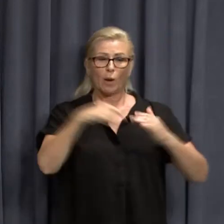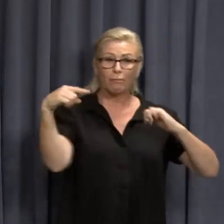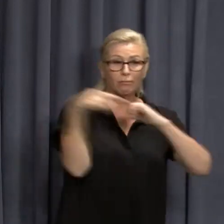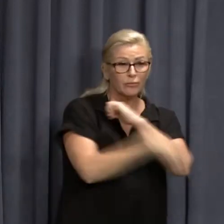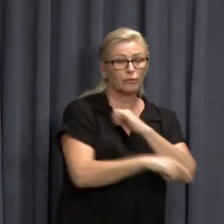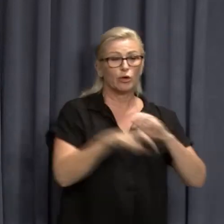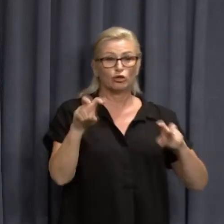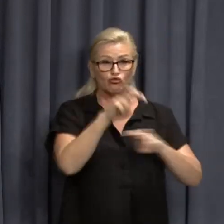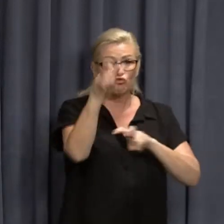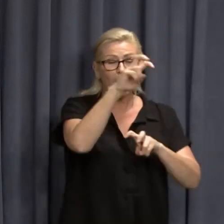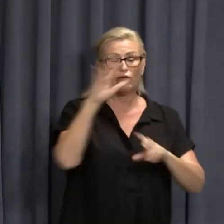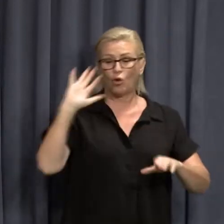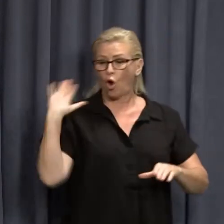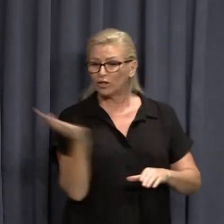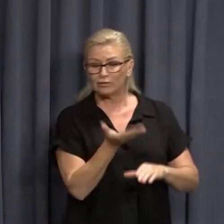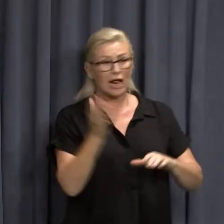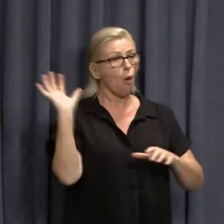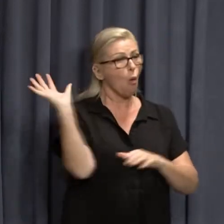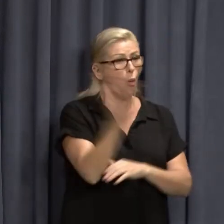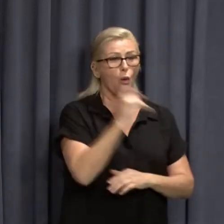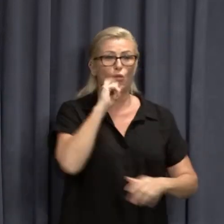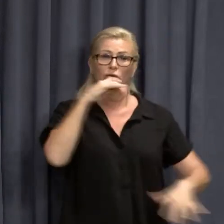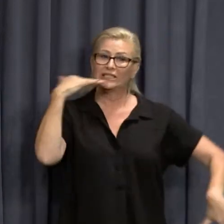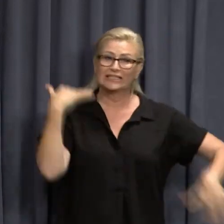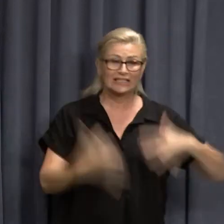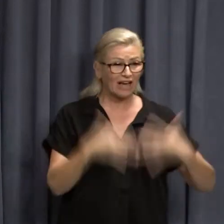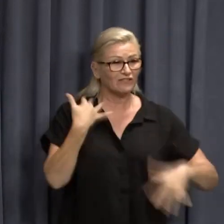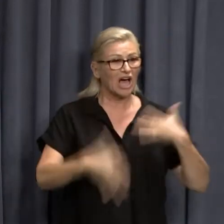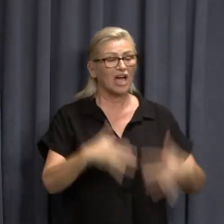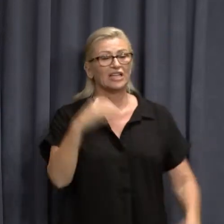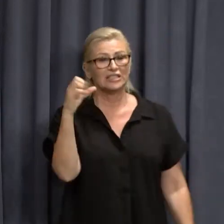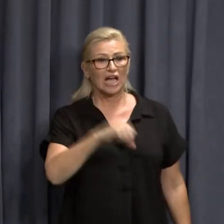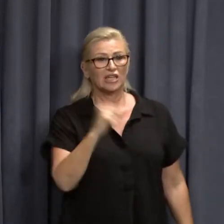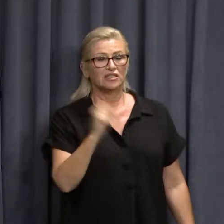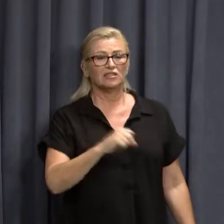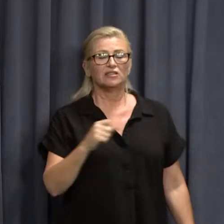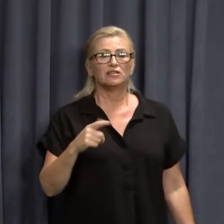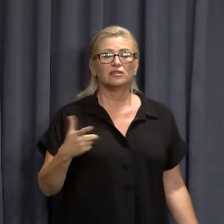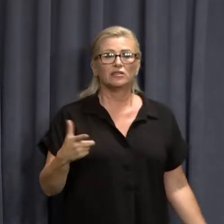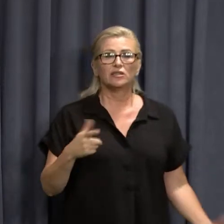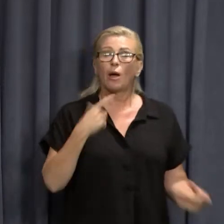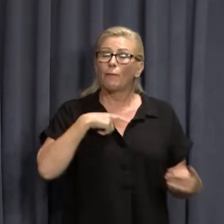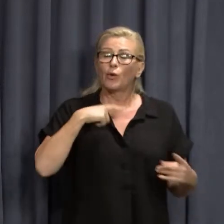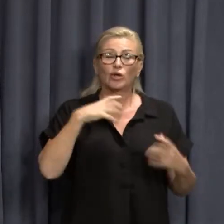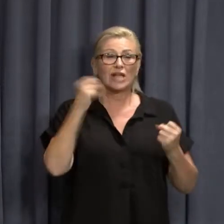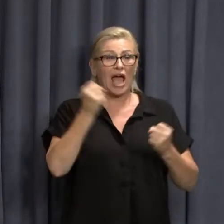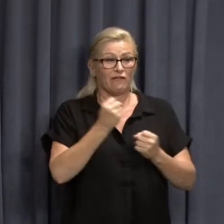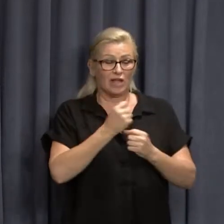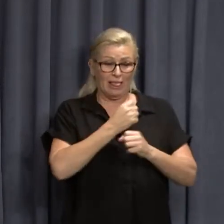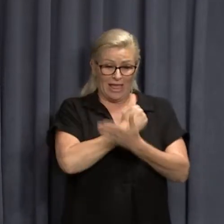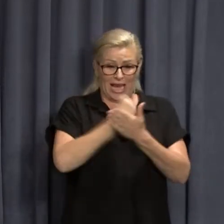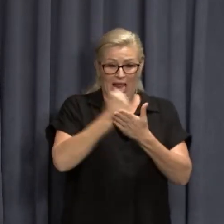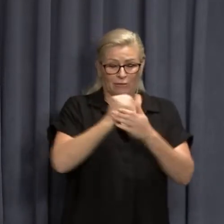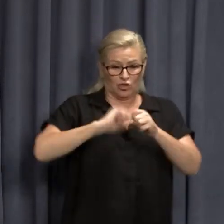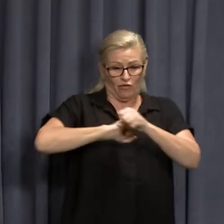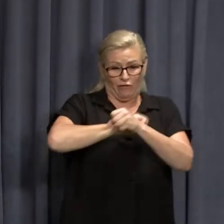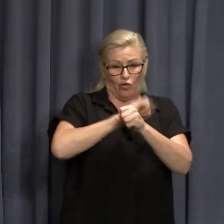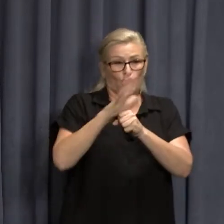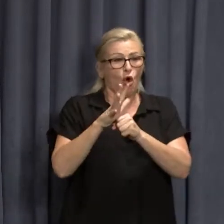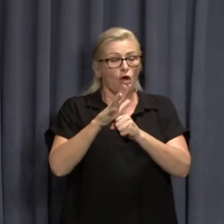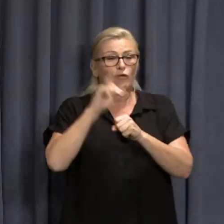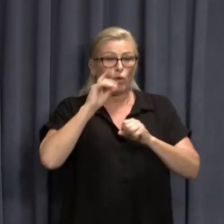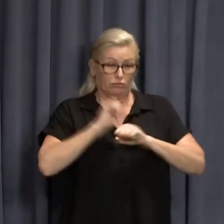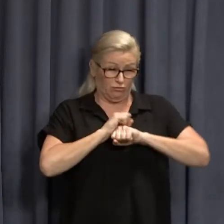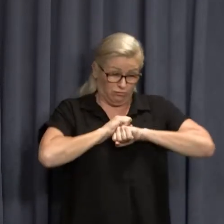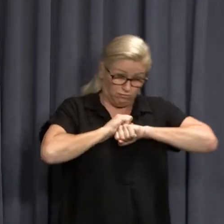uh, tourism, travel. It would absolutely devastate them. And particularly because of the huge influx of cases that would occur on the first day and every day